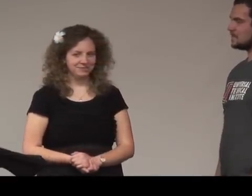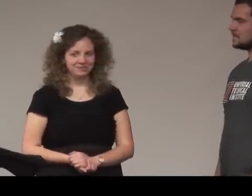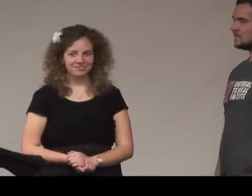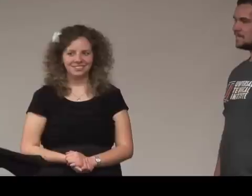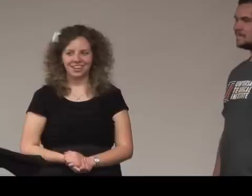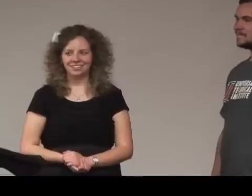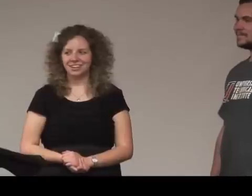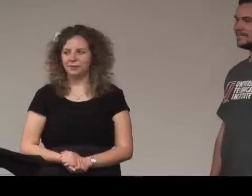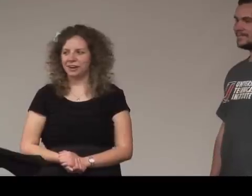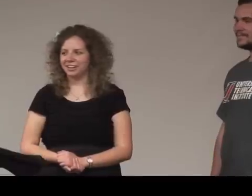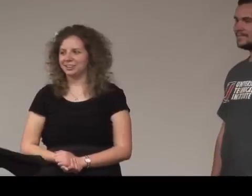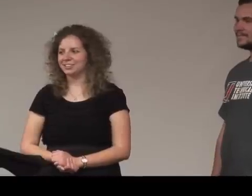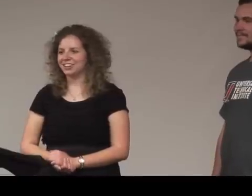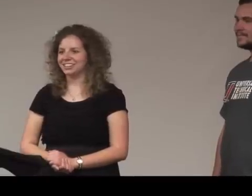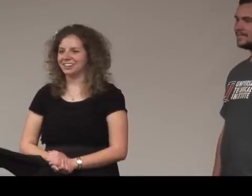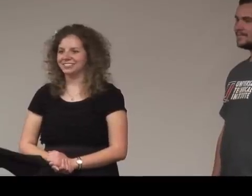okay how did that work you can talk now